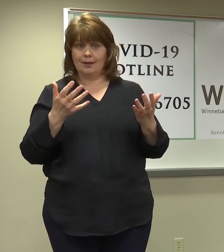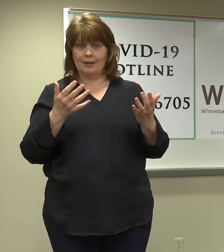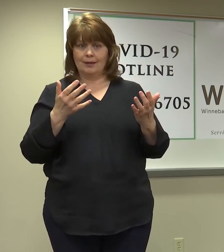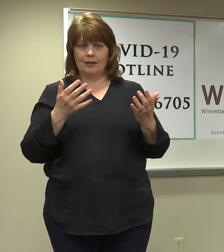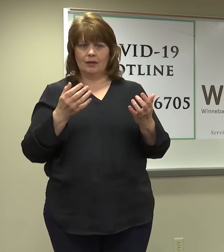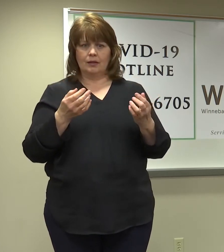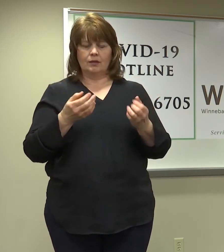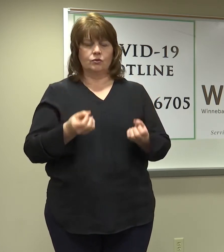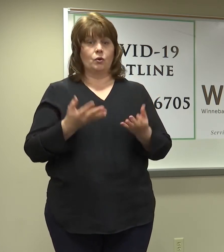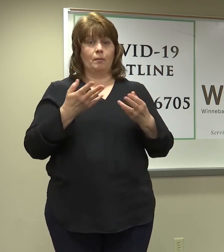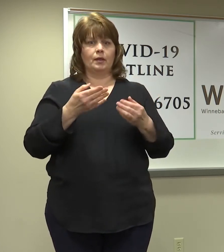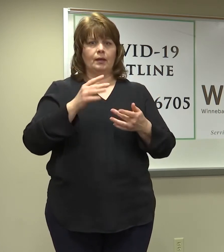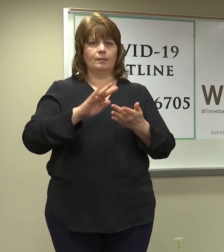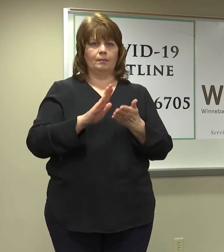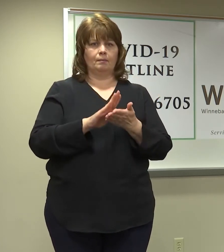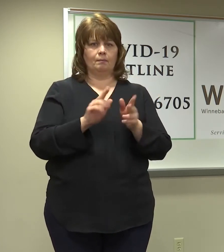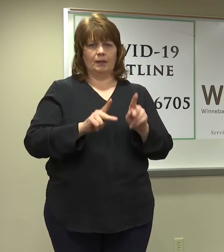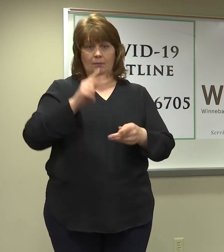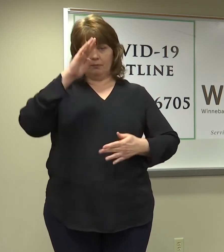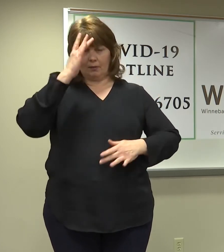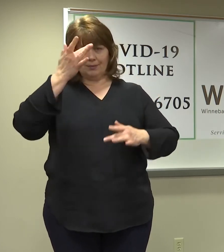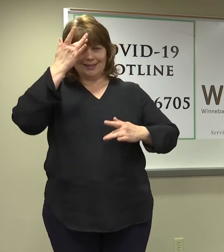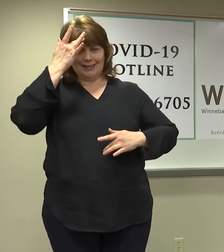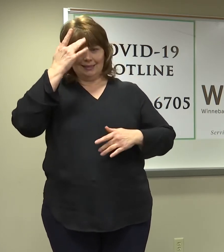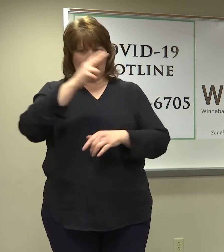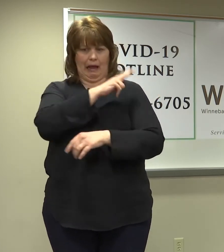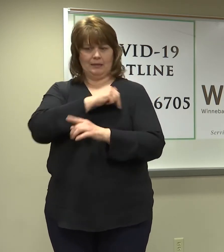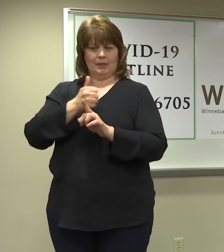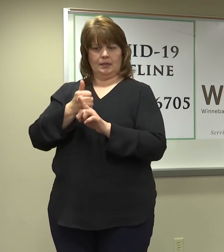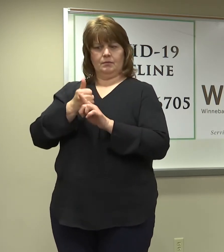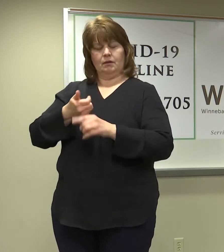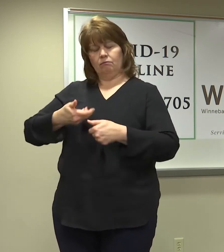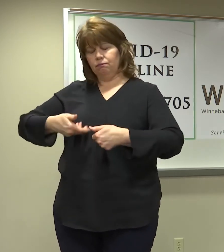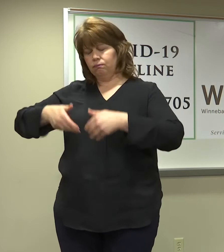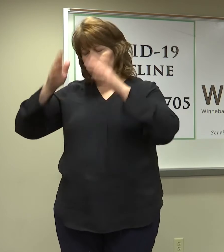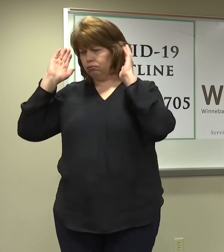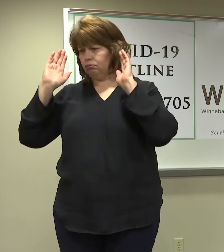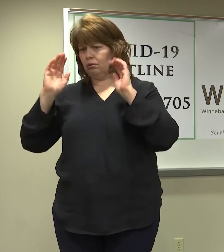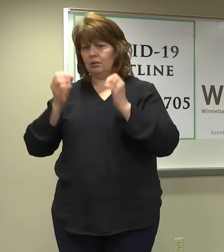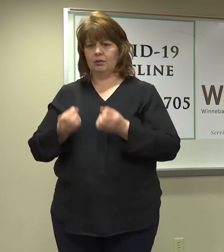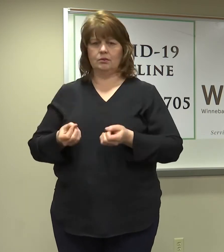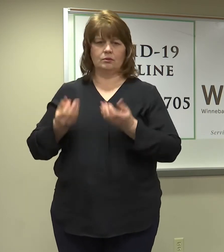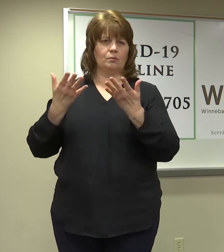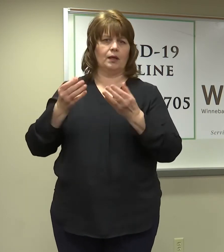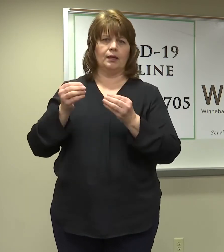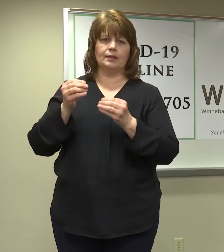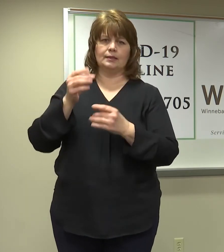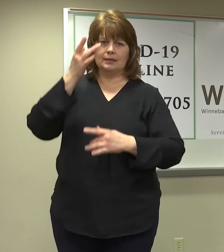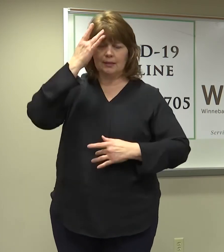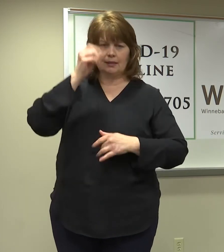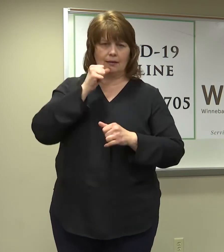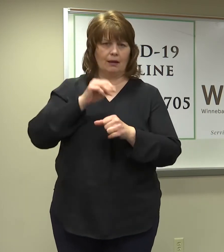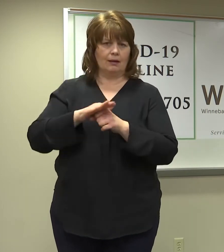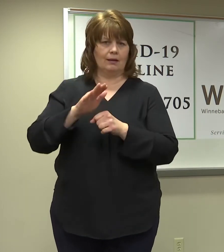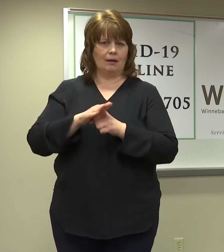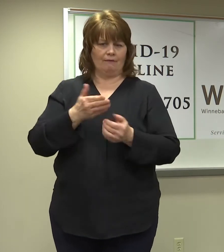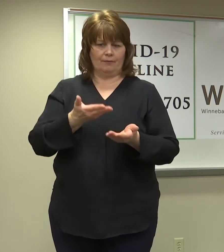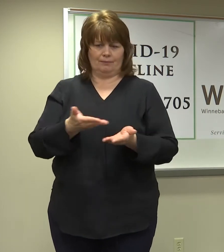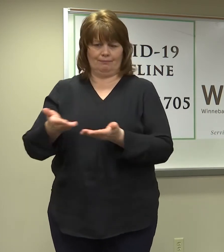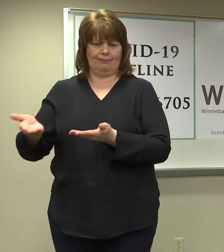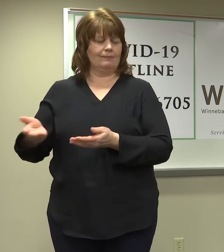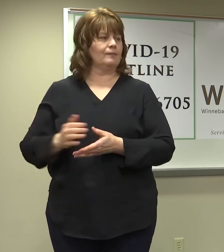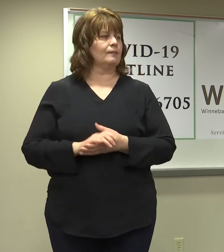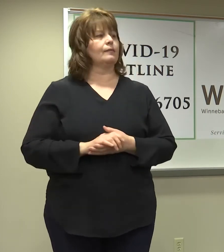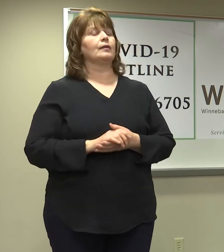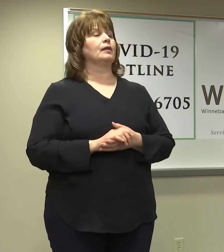health care system. Dr. Mattel, you had touched on the registration system and that you had a softer rollout of that.